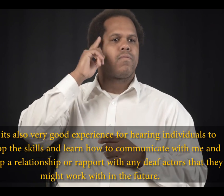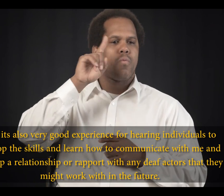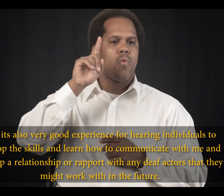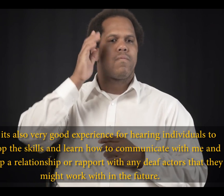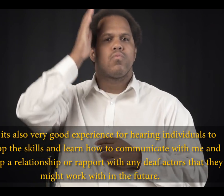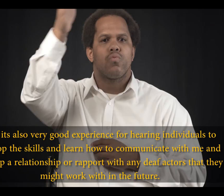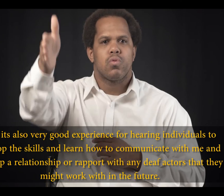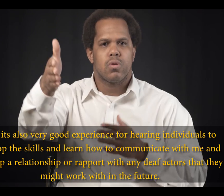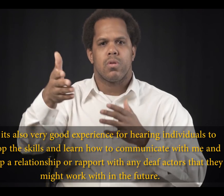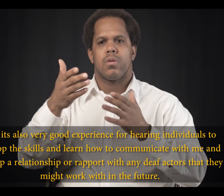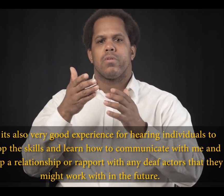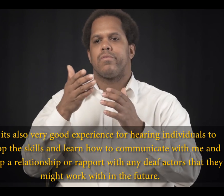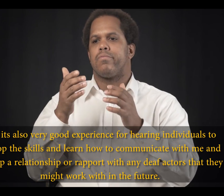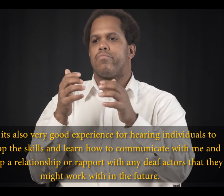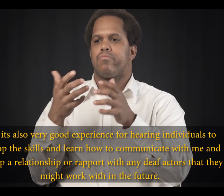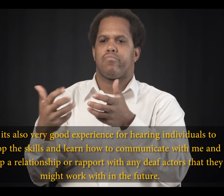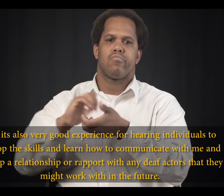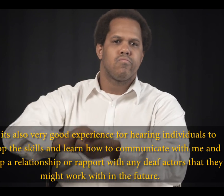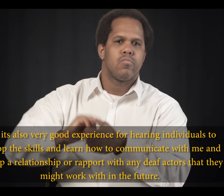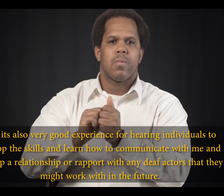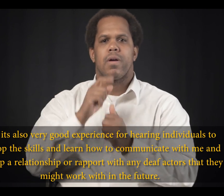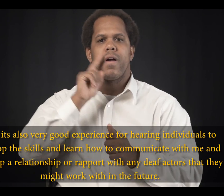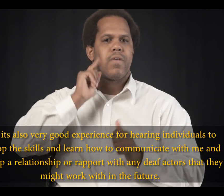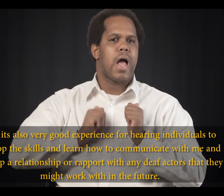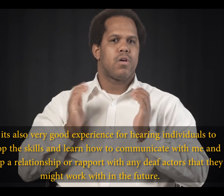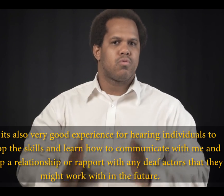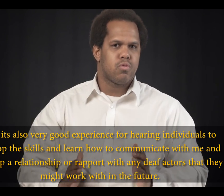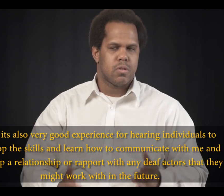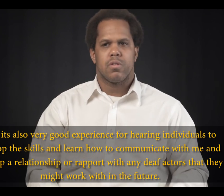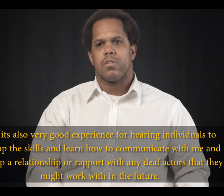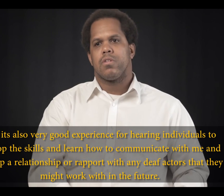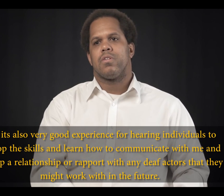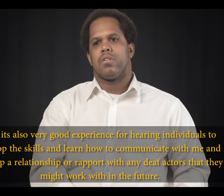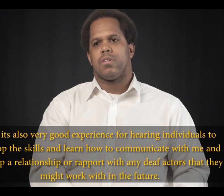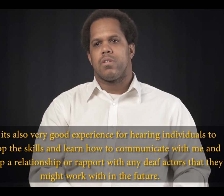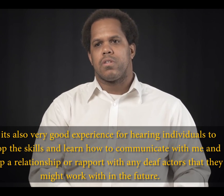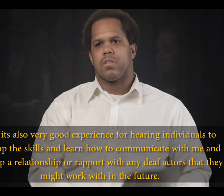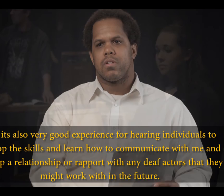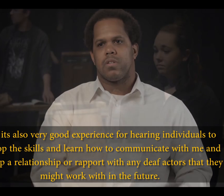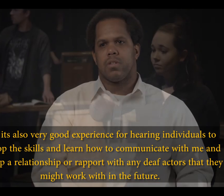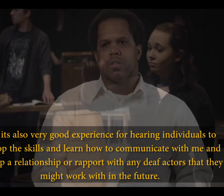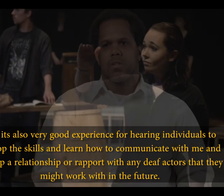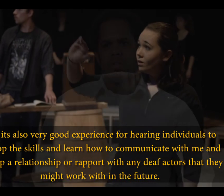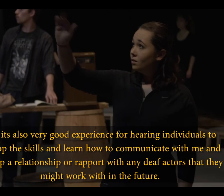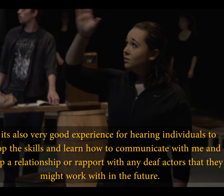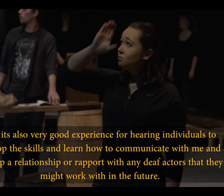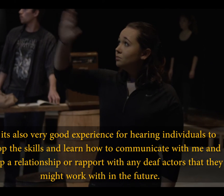to communicate with me and also develop a relationship or rapport with any deaf actors that they might